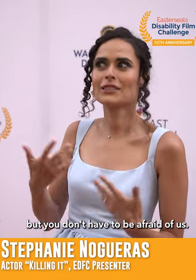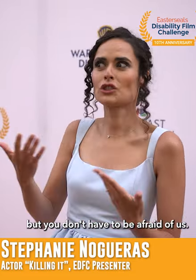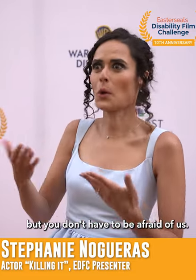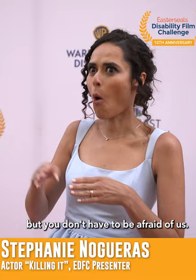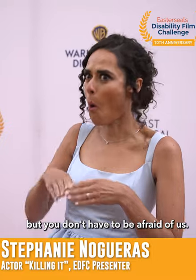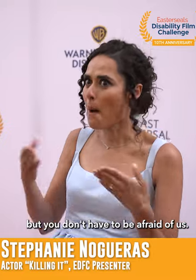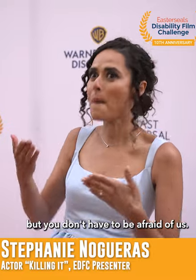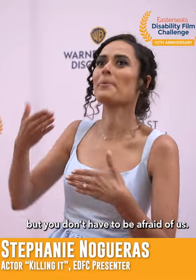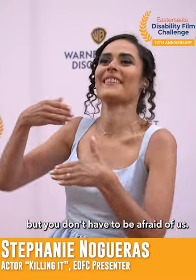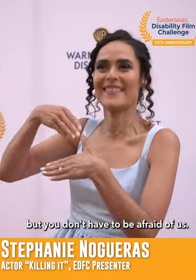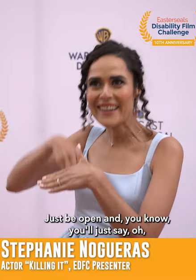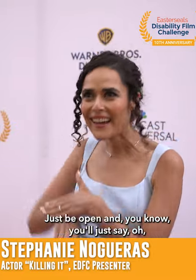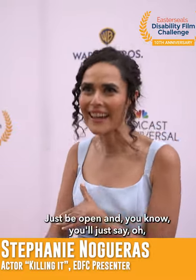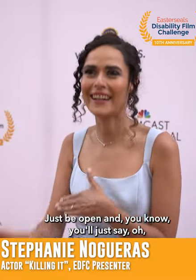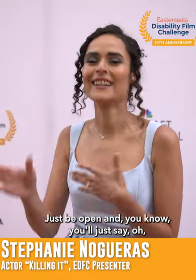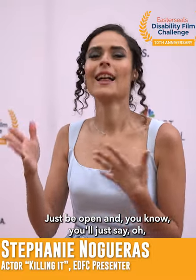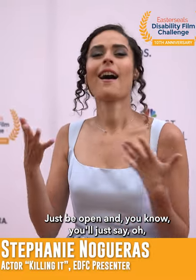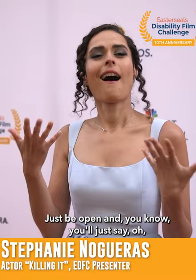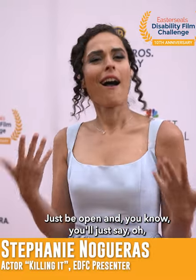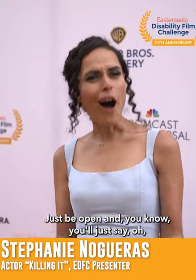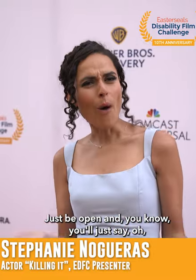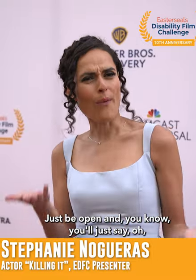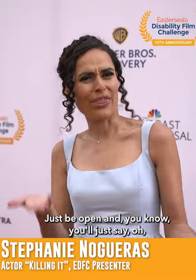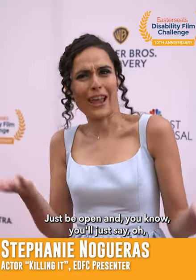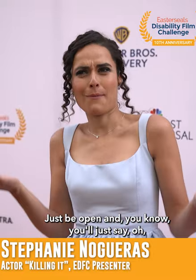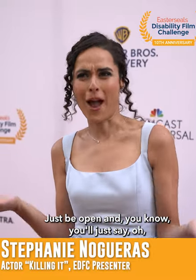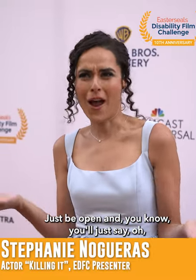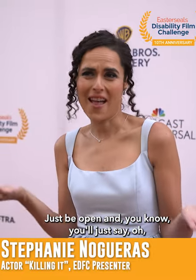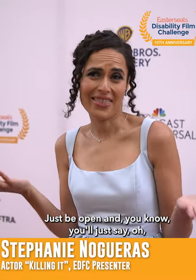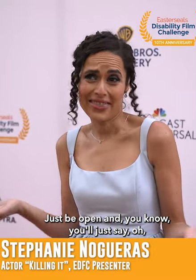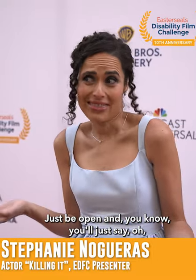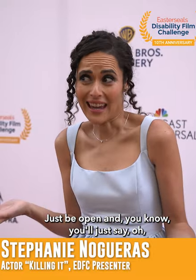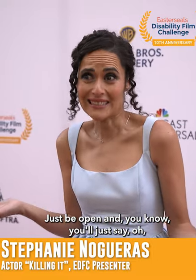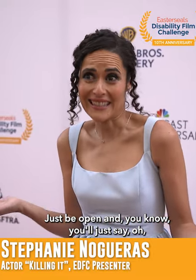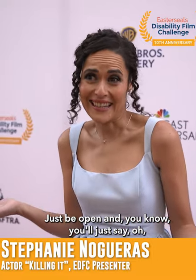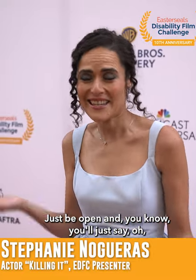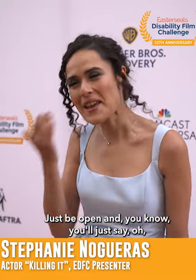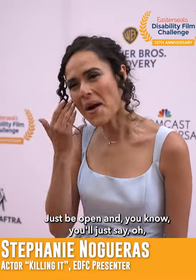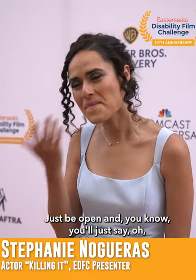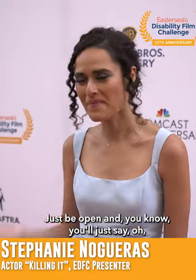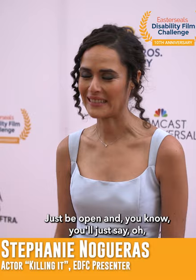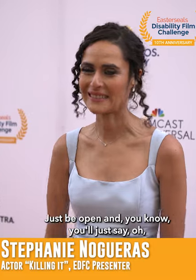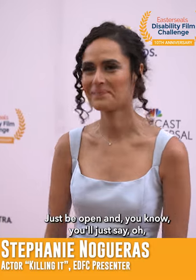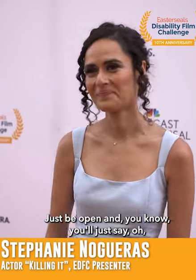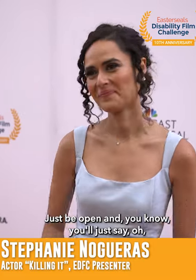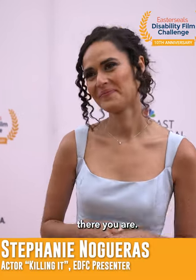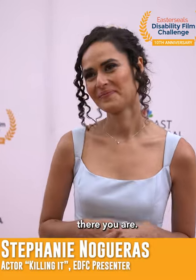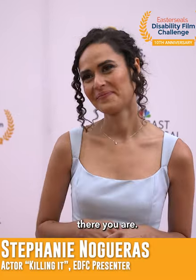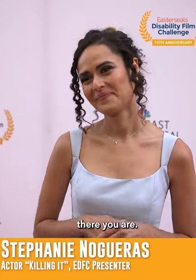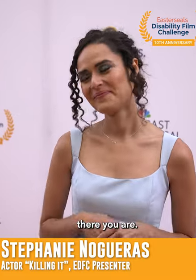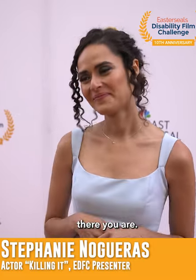don't have to be afraid of us. Just be open and you know you'll just say oh there you are.